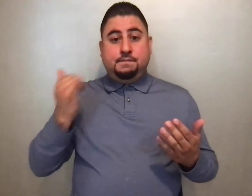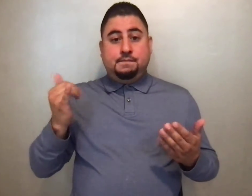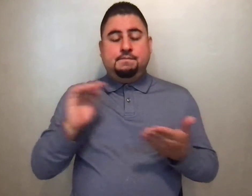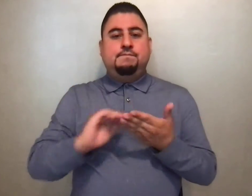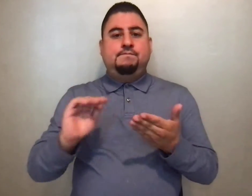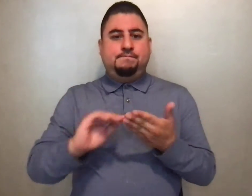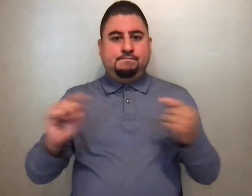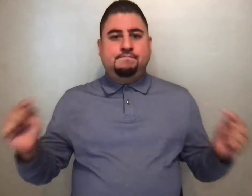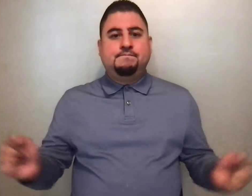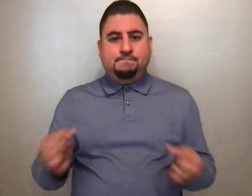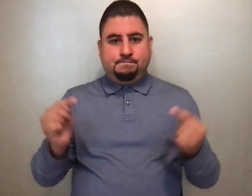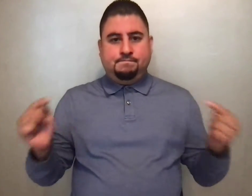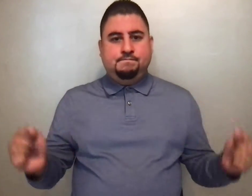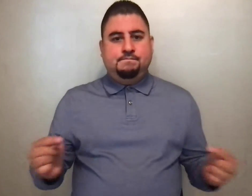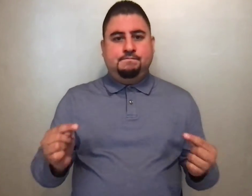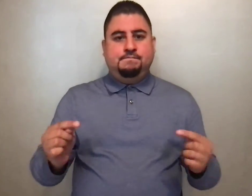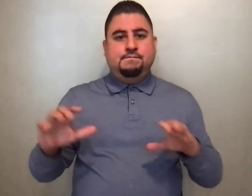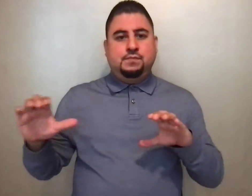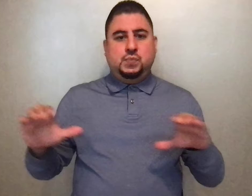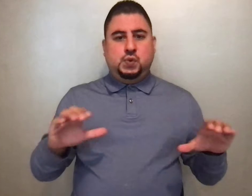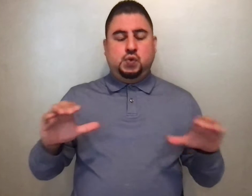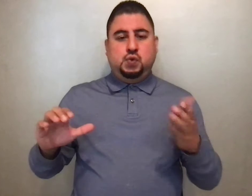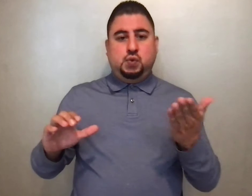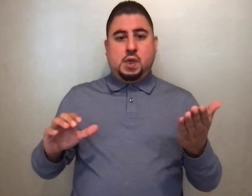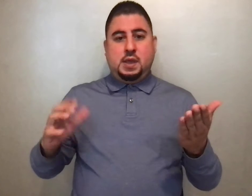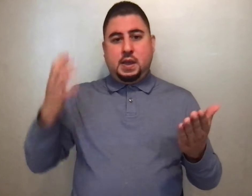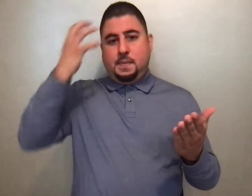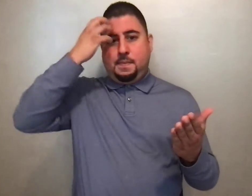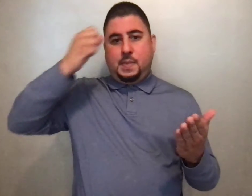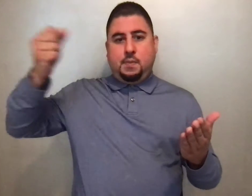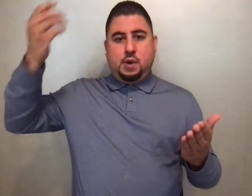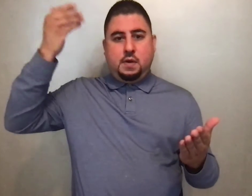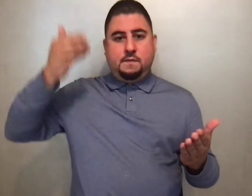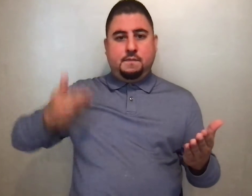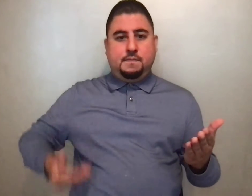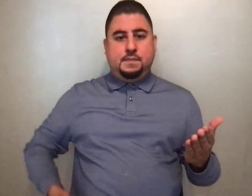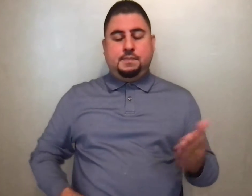forgiveness of sins. Do this in memory of me.